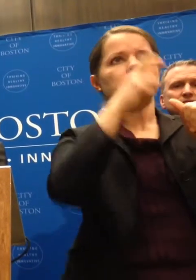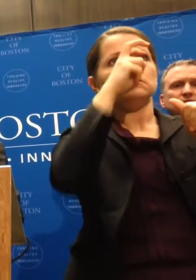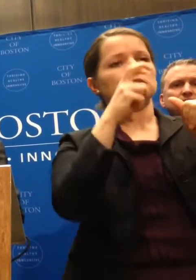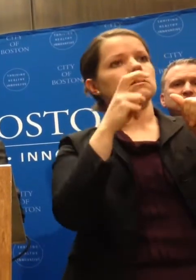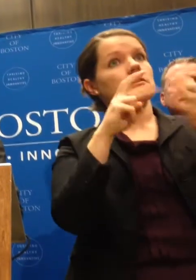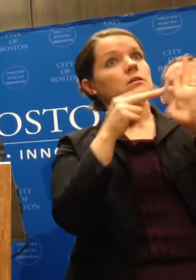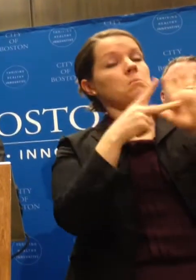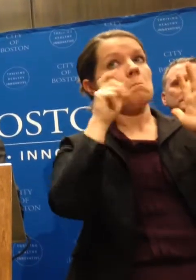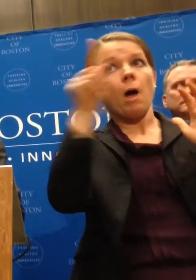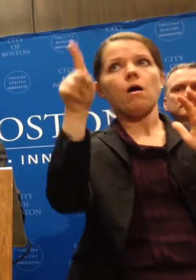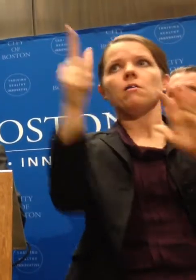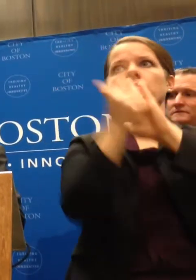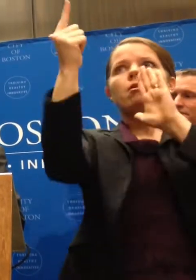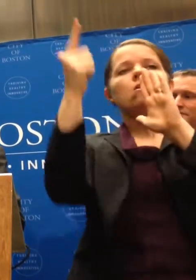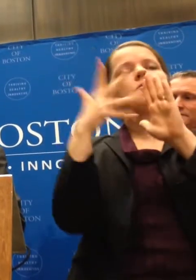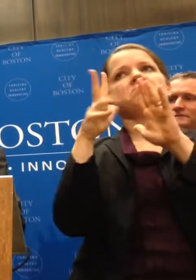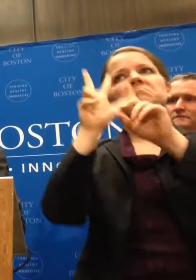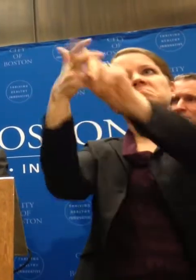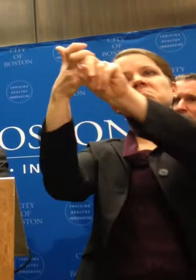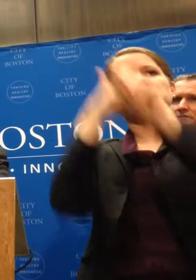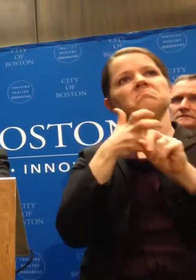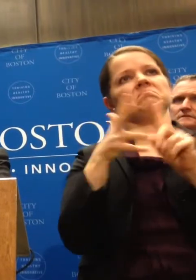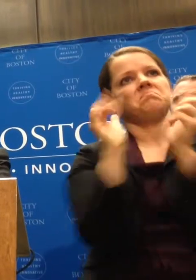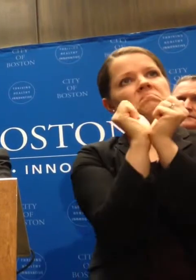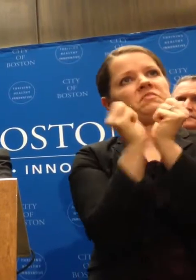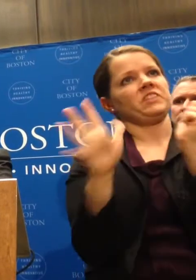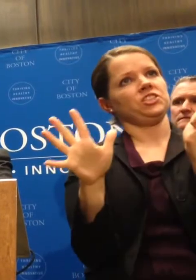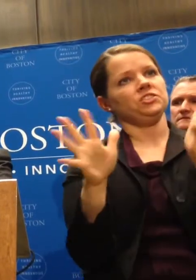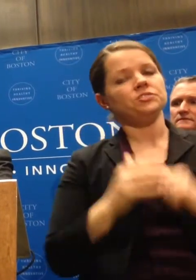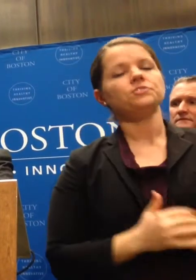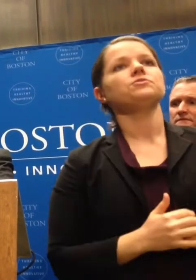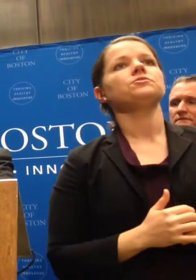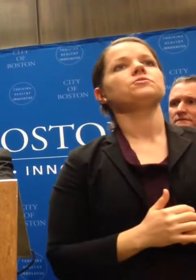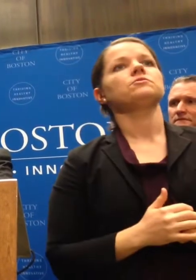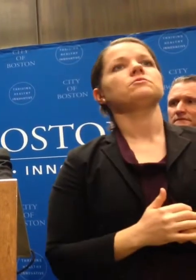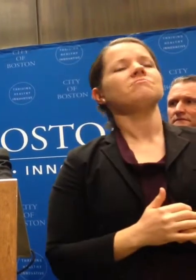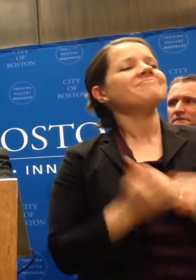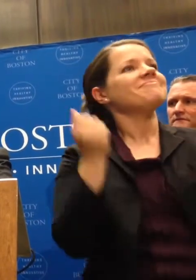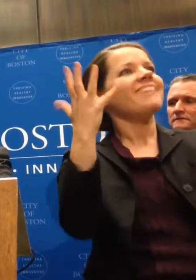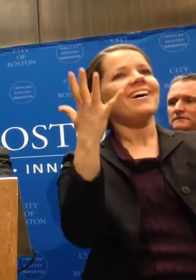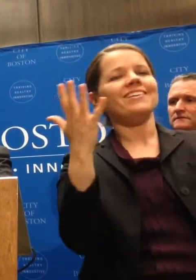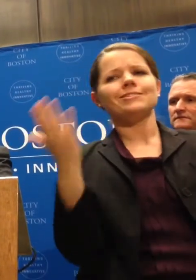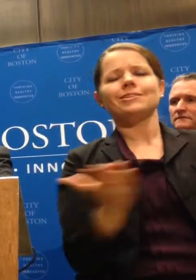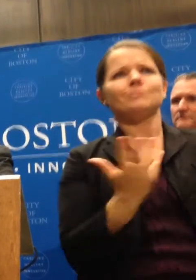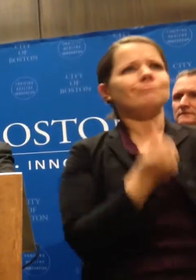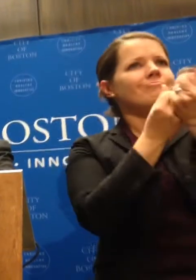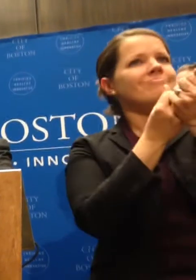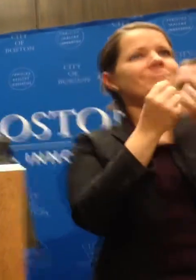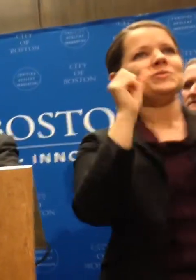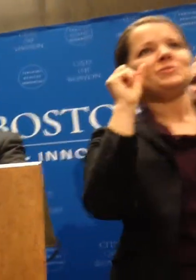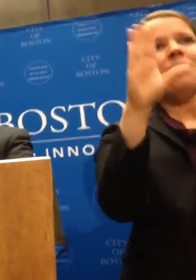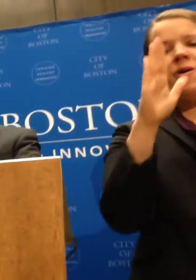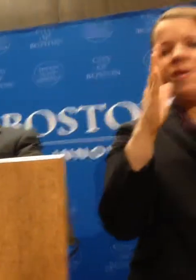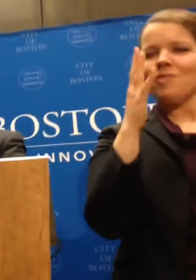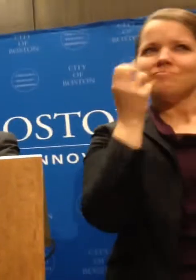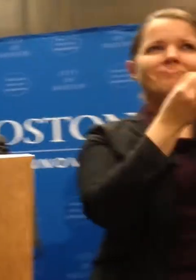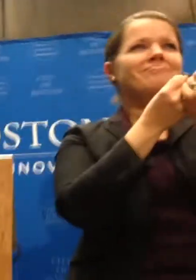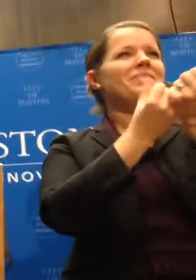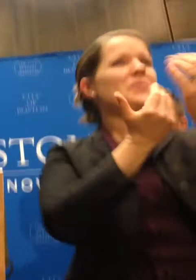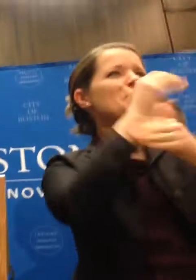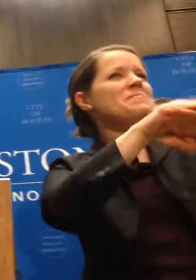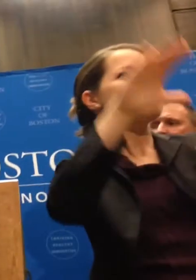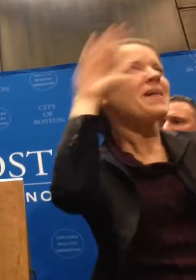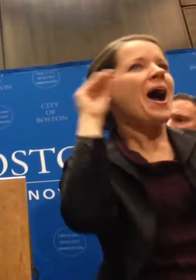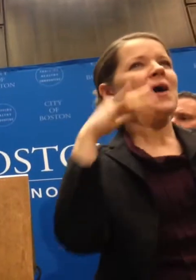in dangerous situations. The vast majority of the fans are out to have a good time and have fun, a safe time. It only takes a few